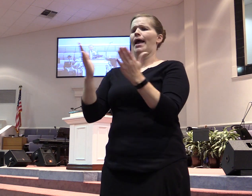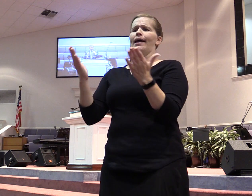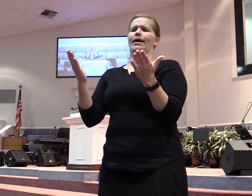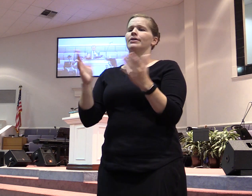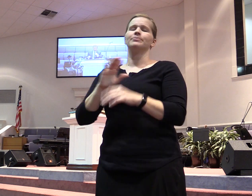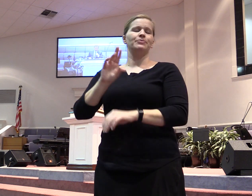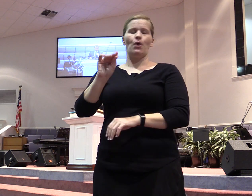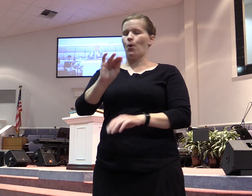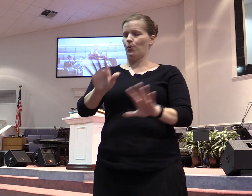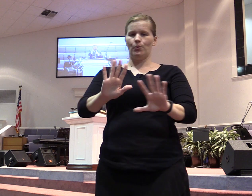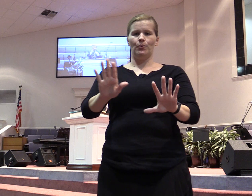here's what you need to do. Draw an eye to God.